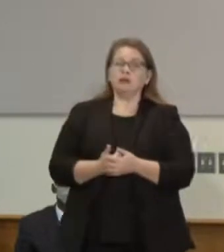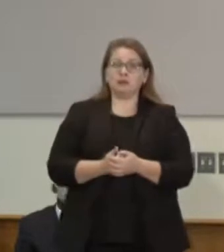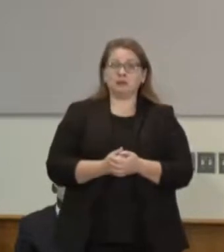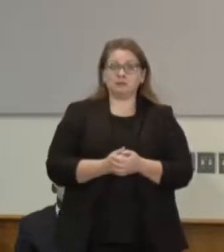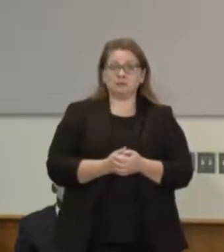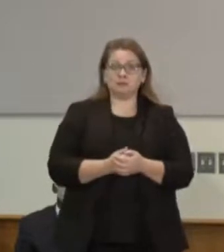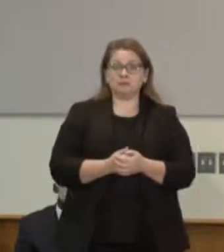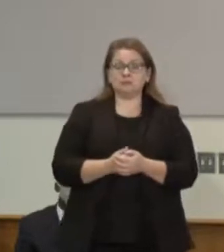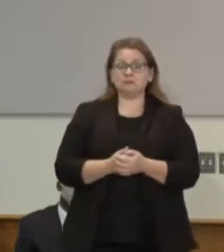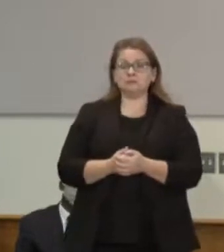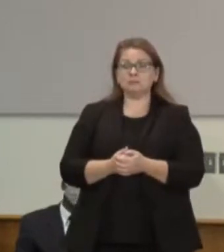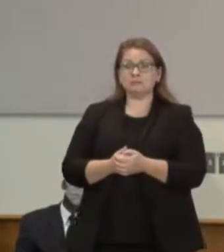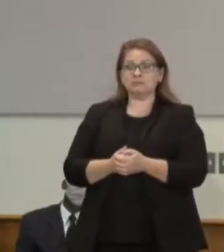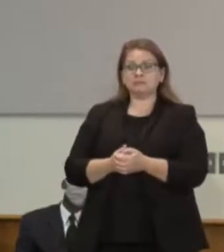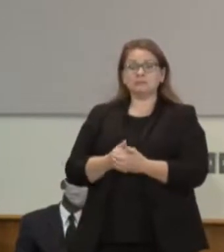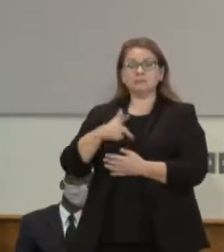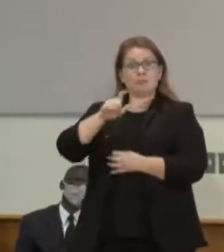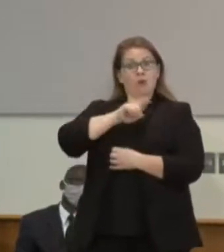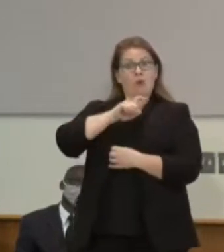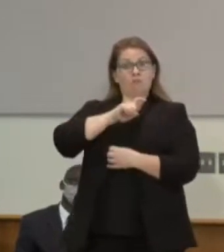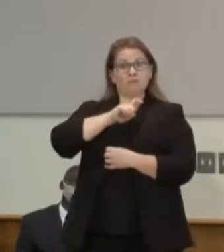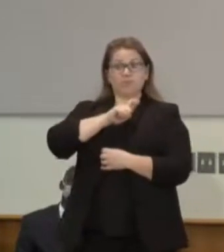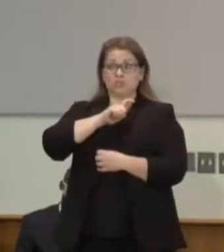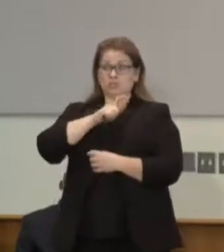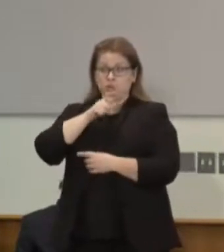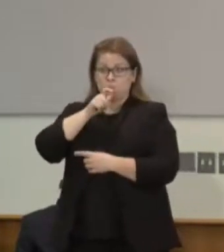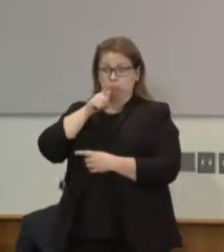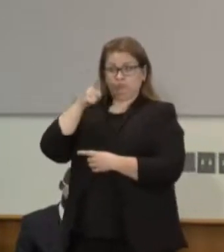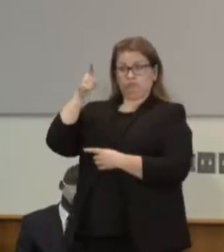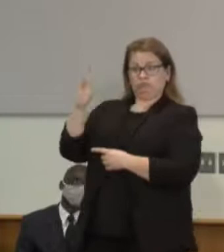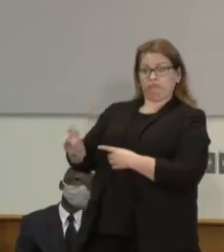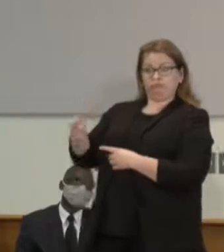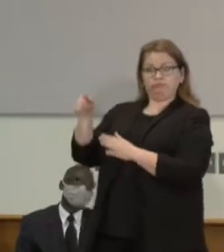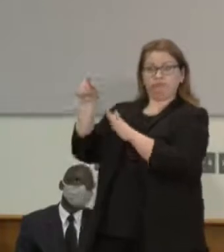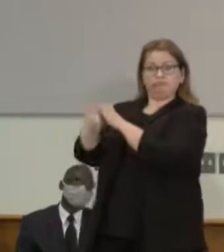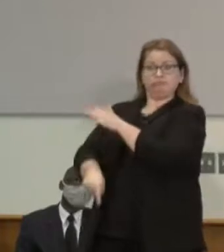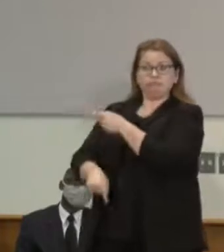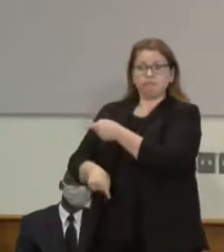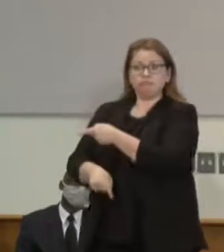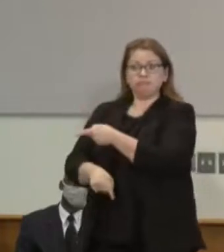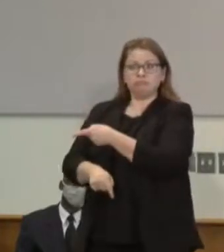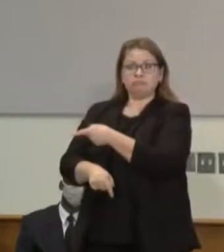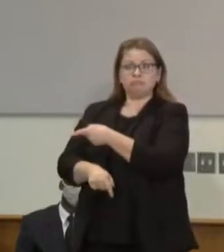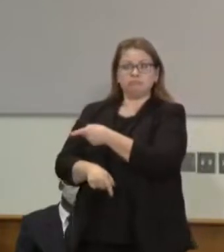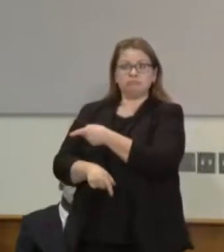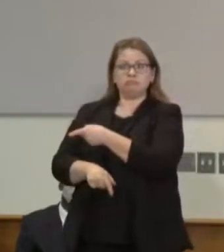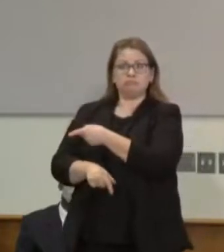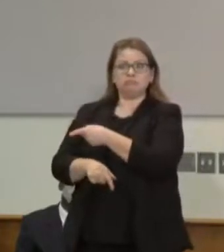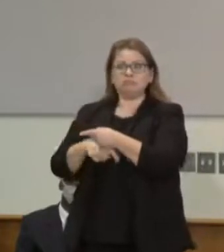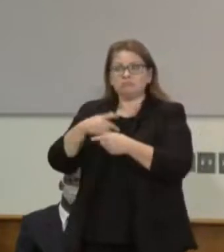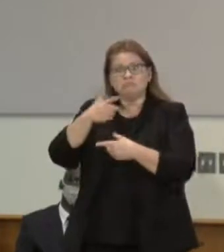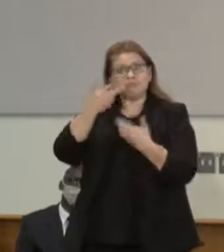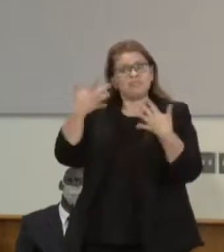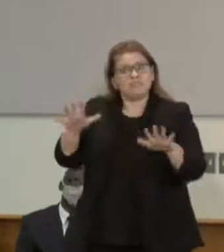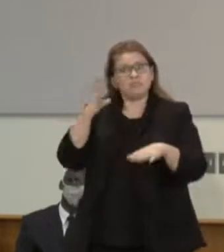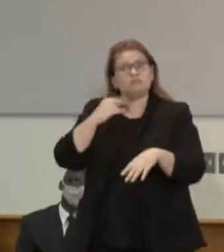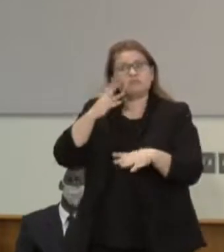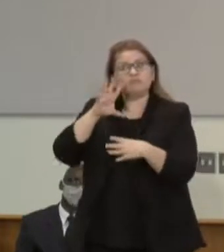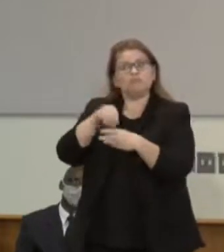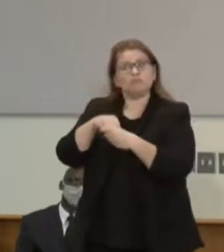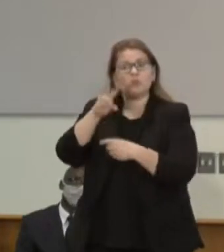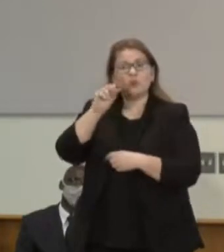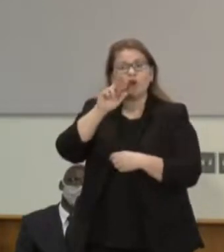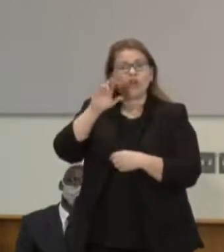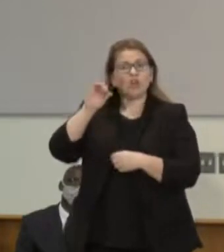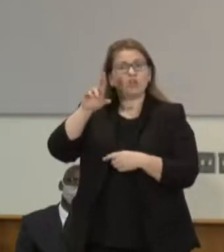part. But let me just say that our work here isn't just to create laws that say, don't do this, don't do that, and don't do